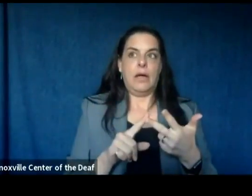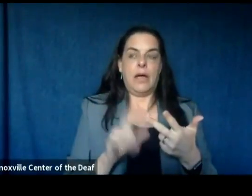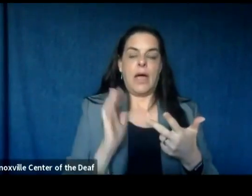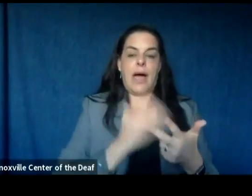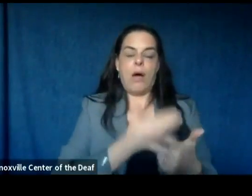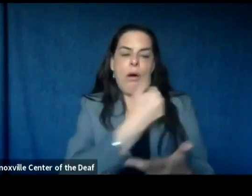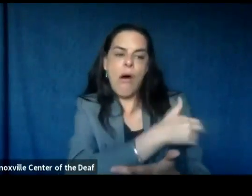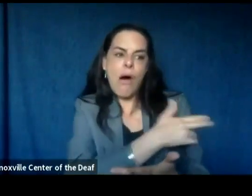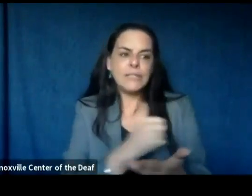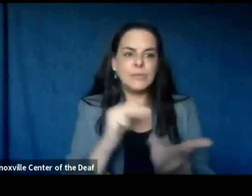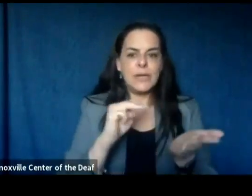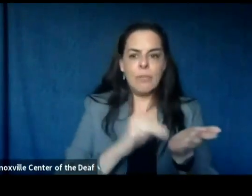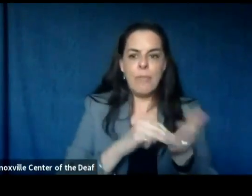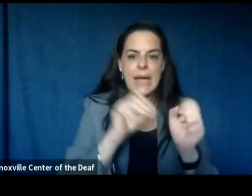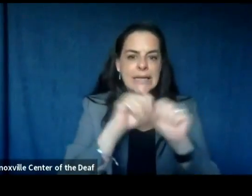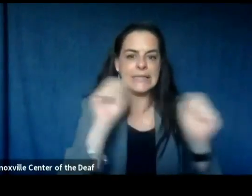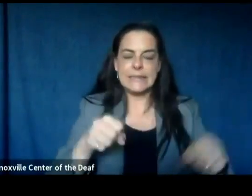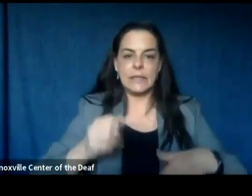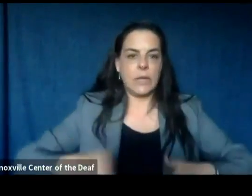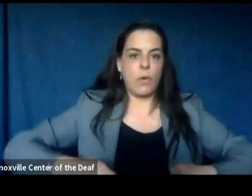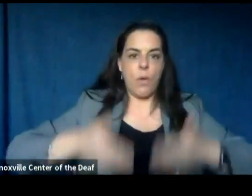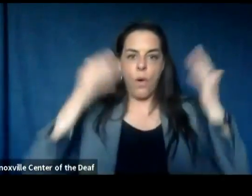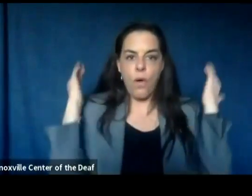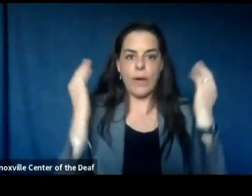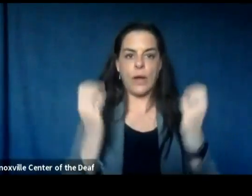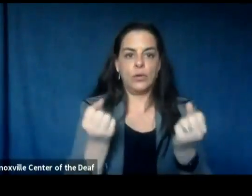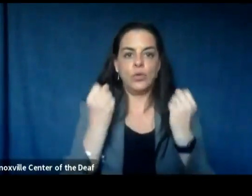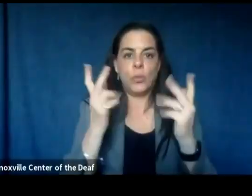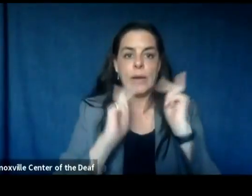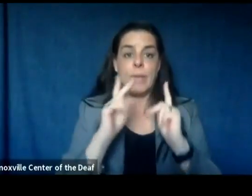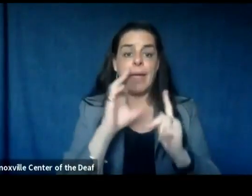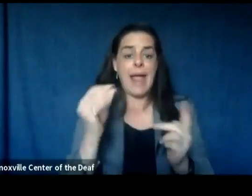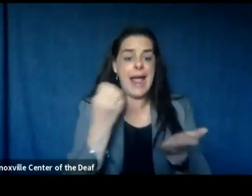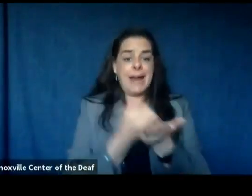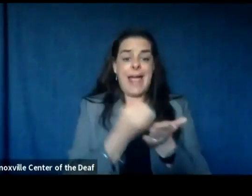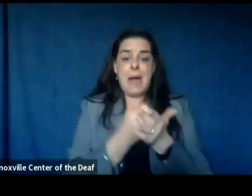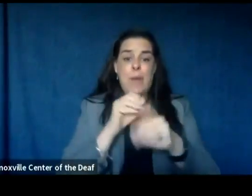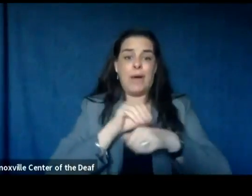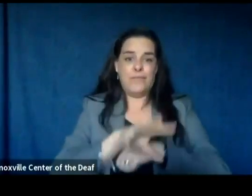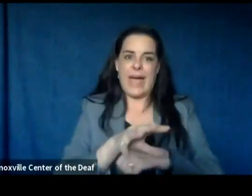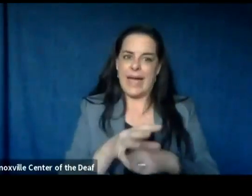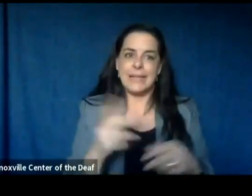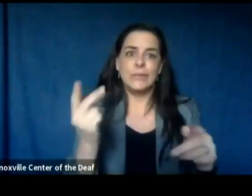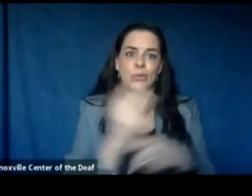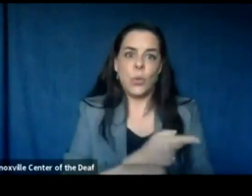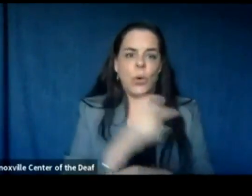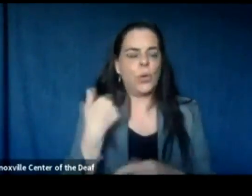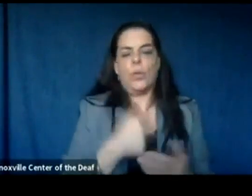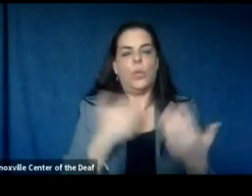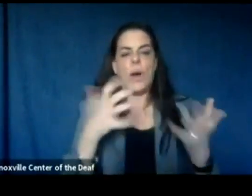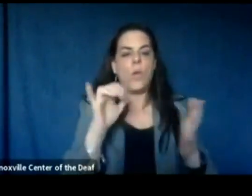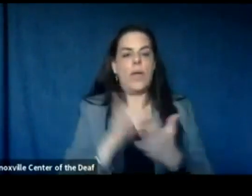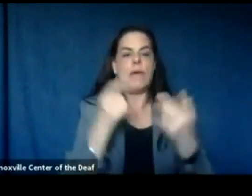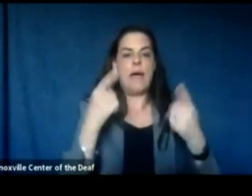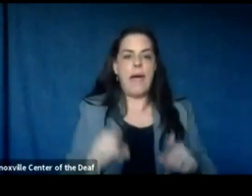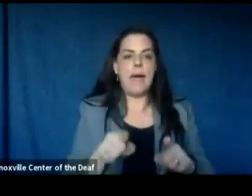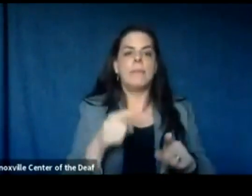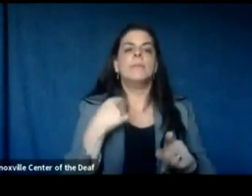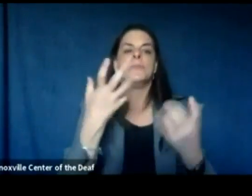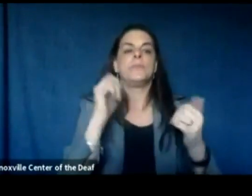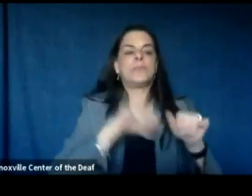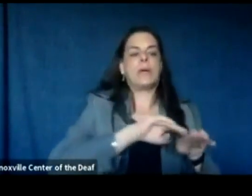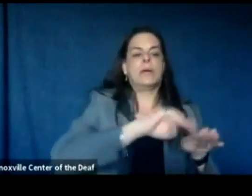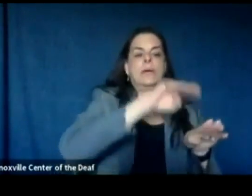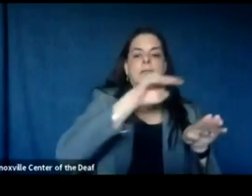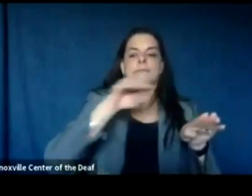our medical system and the economic impact is greater so we don't want that to happen um so we want to have that flatter